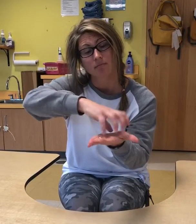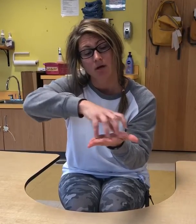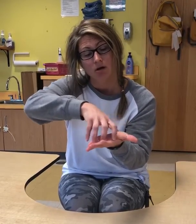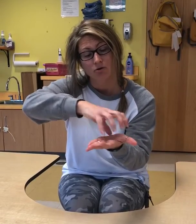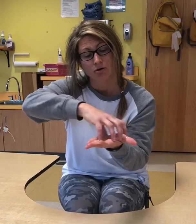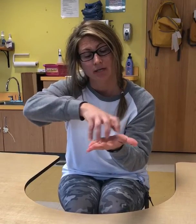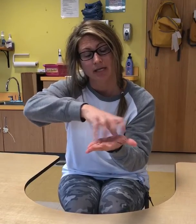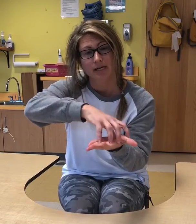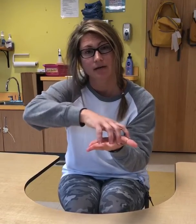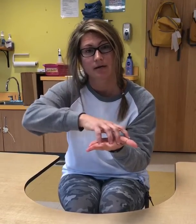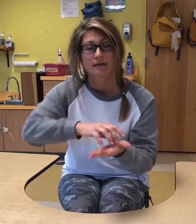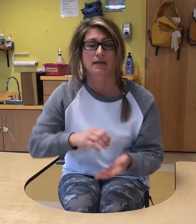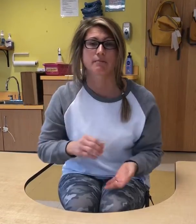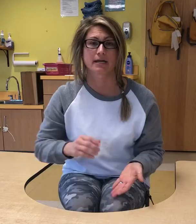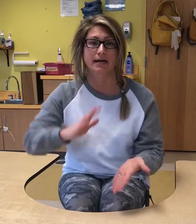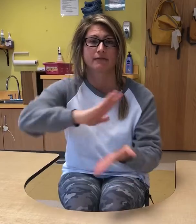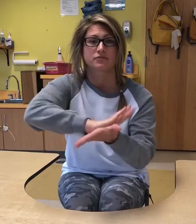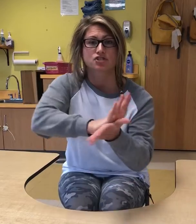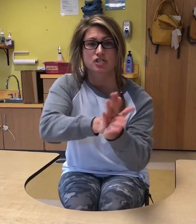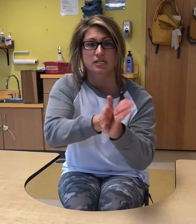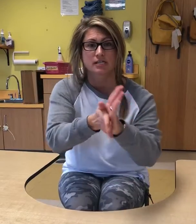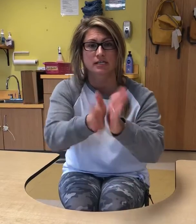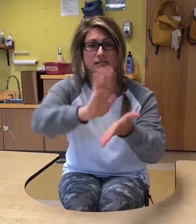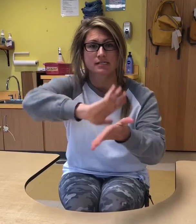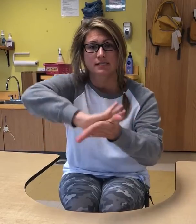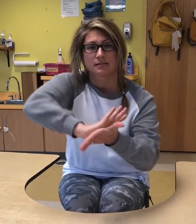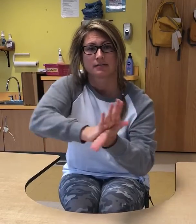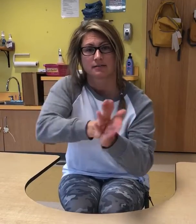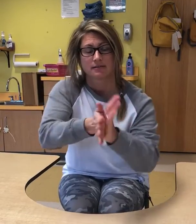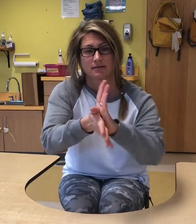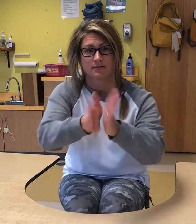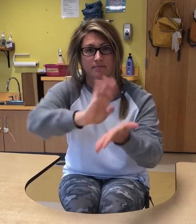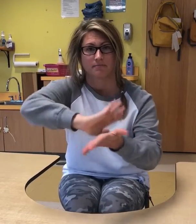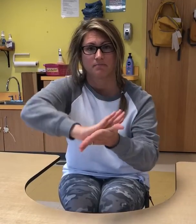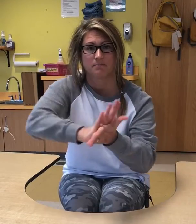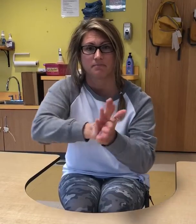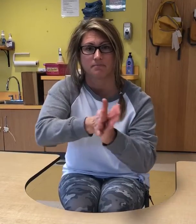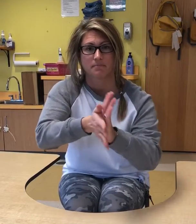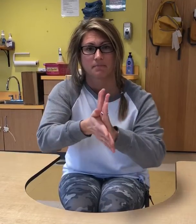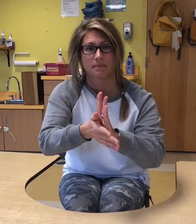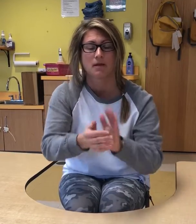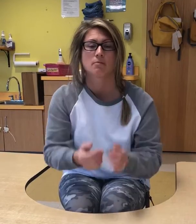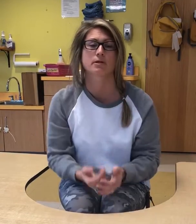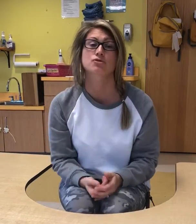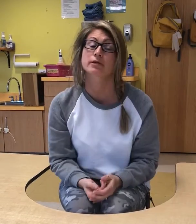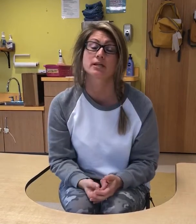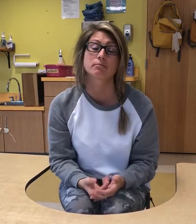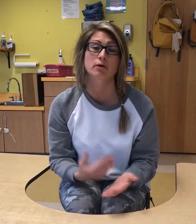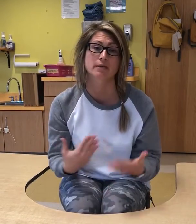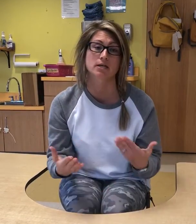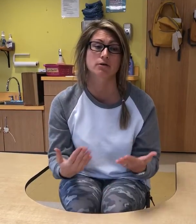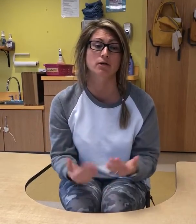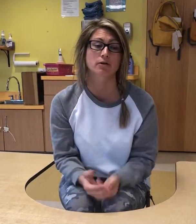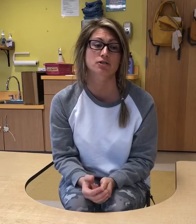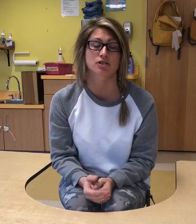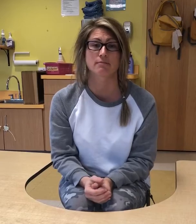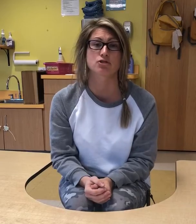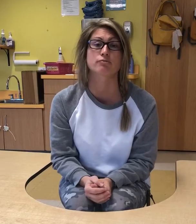cookie. They might have cheese, cheese, but it's really important that you encourage them to